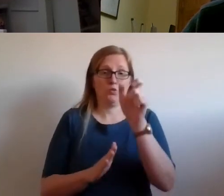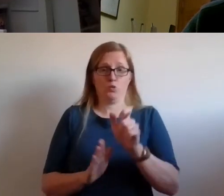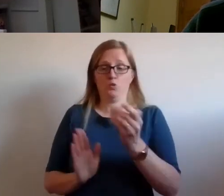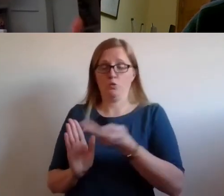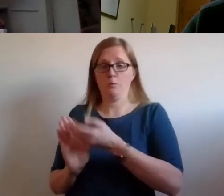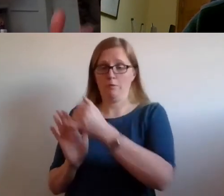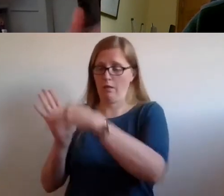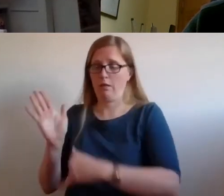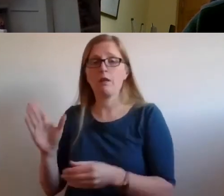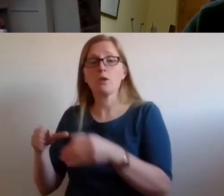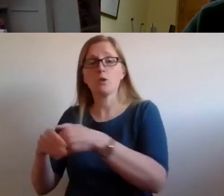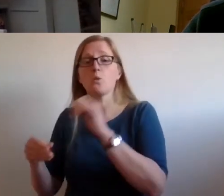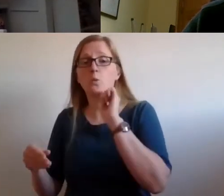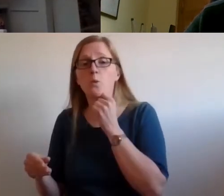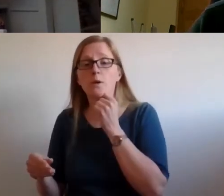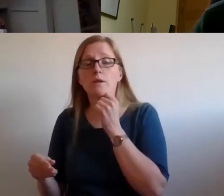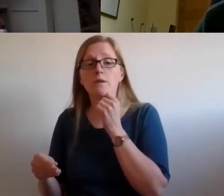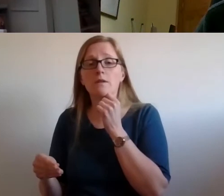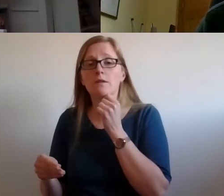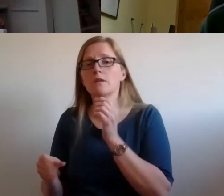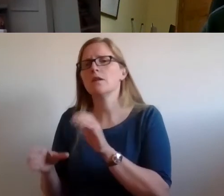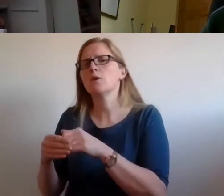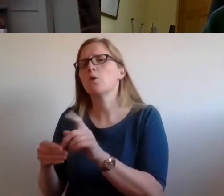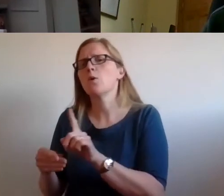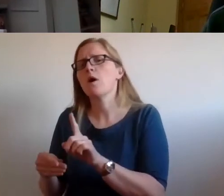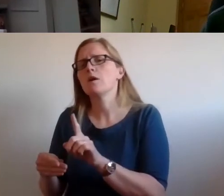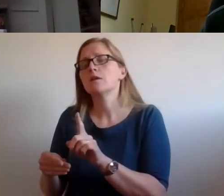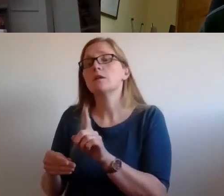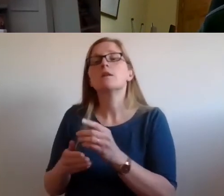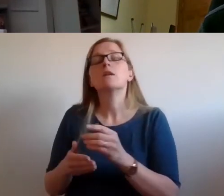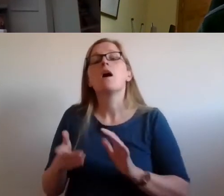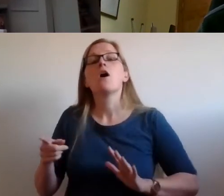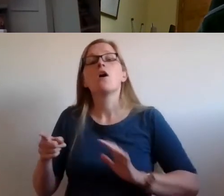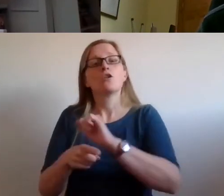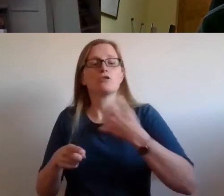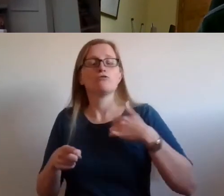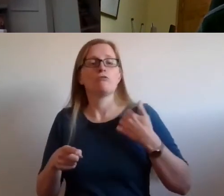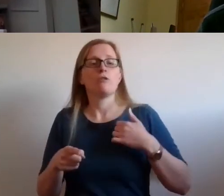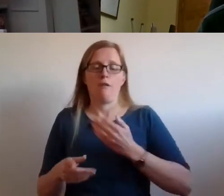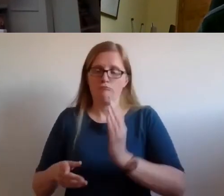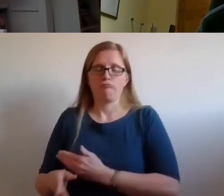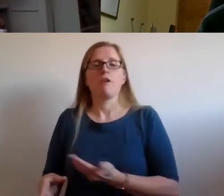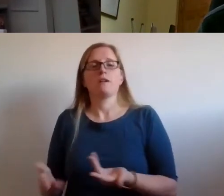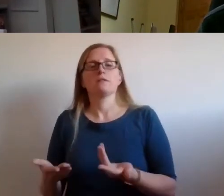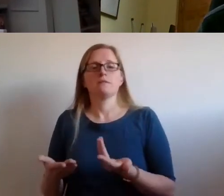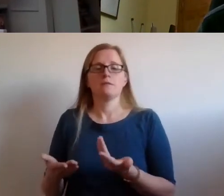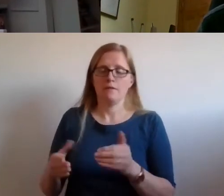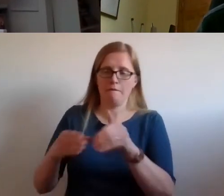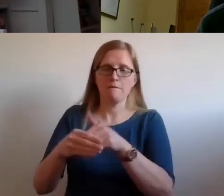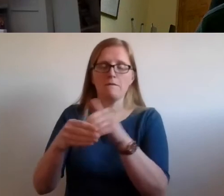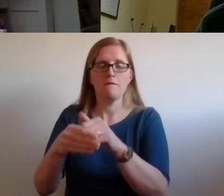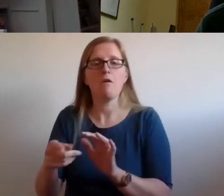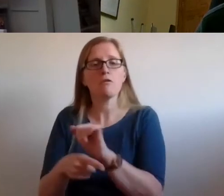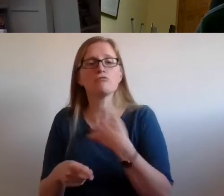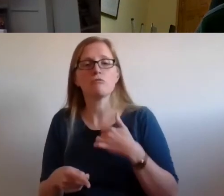It's going to therefore include the right to take part in cultural life. And that actually is one of the